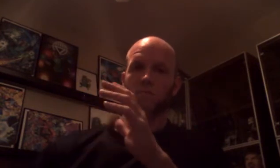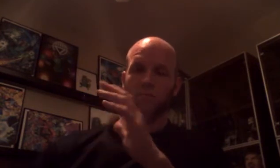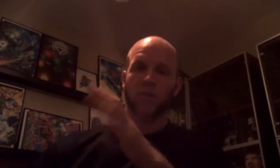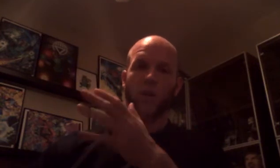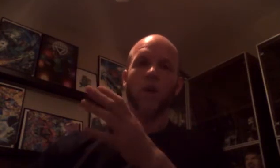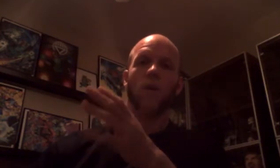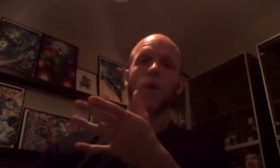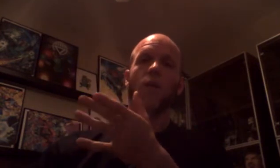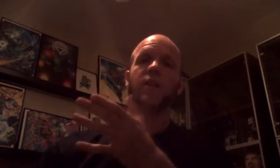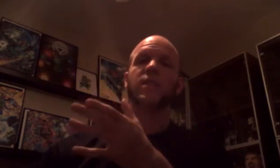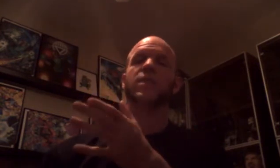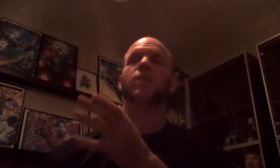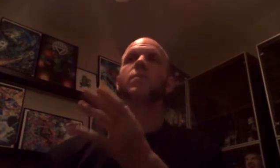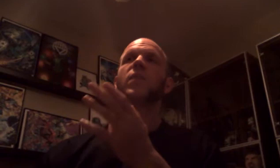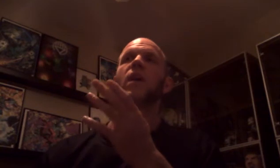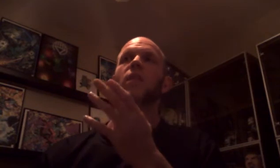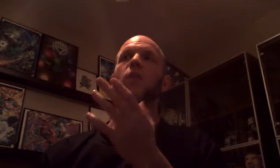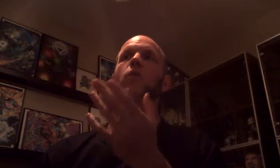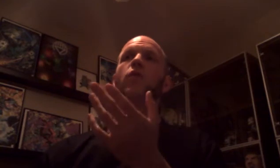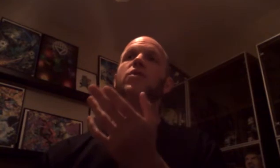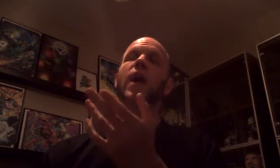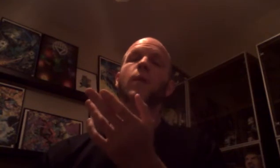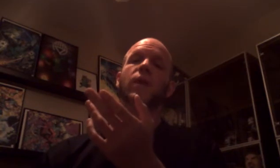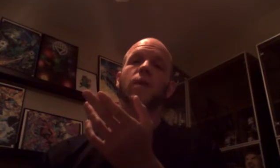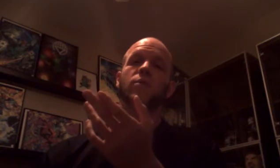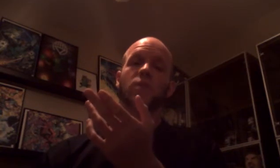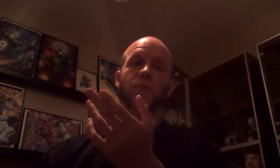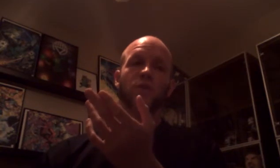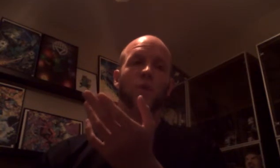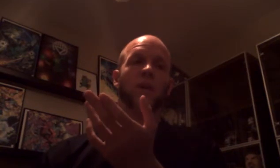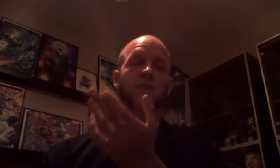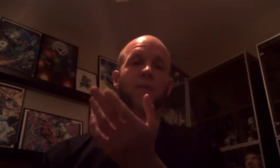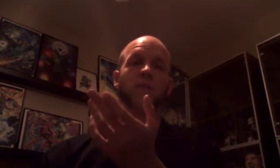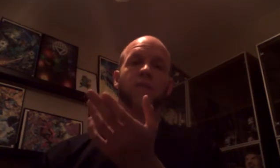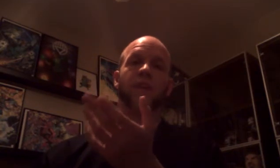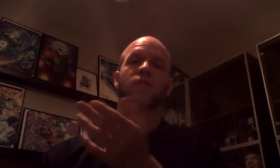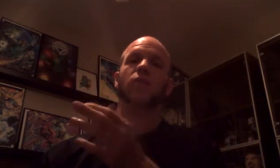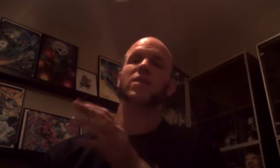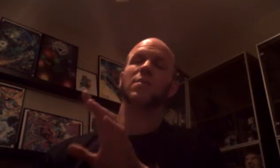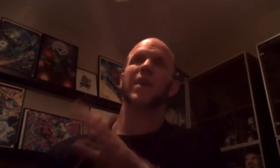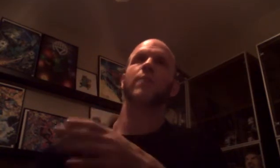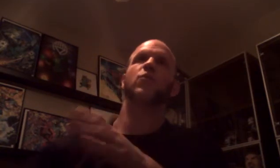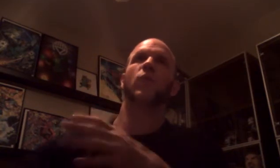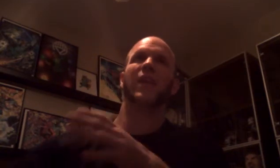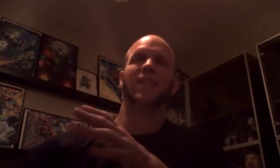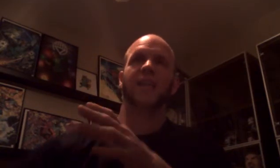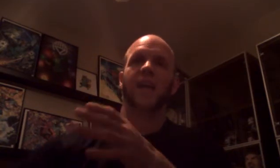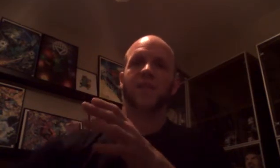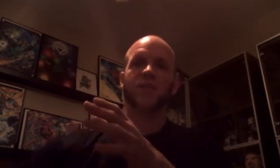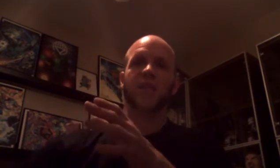You know, all things considered. They do a good job when it comes to the majority of the special effects. There are some times when it gets kind of cheesy.